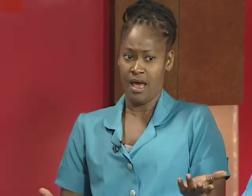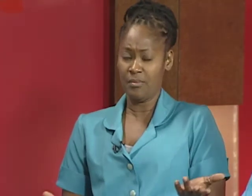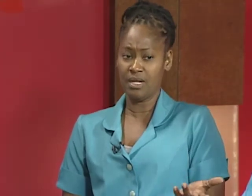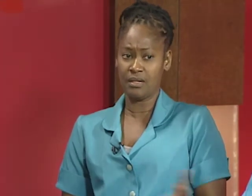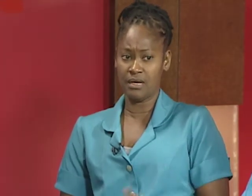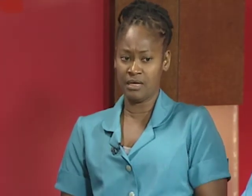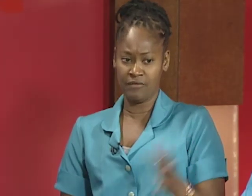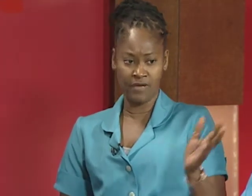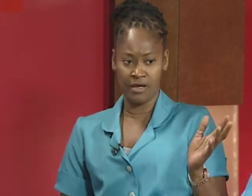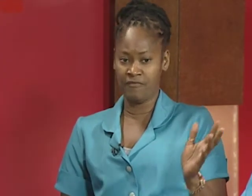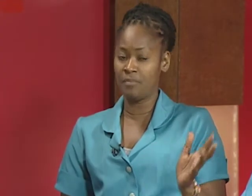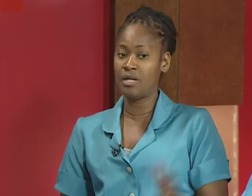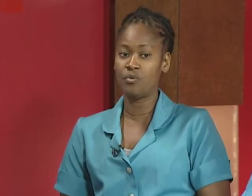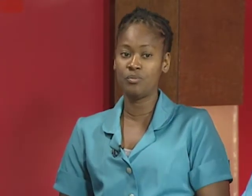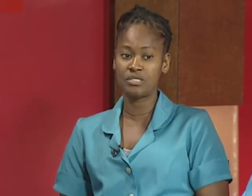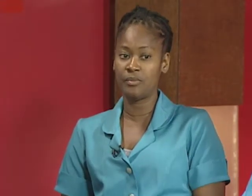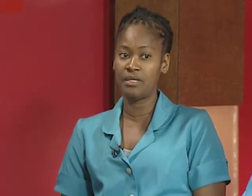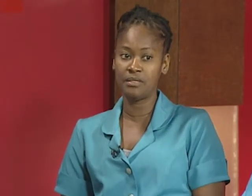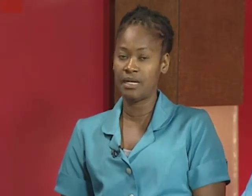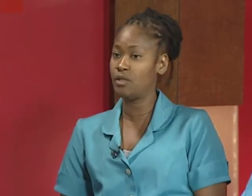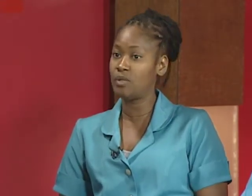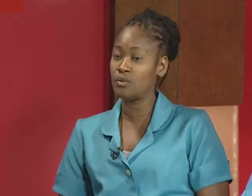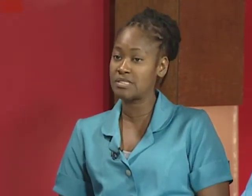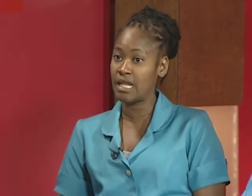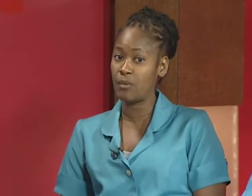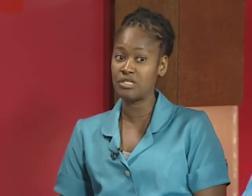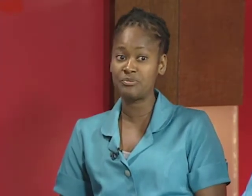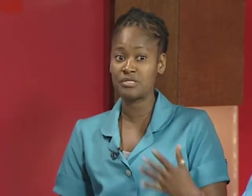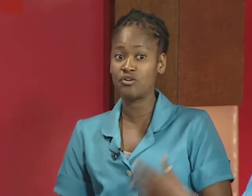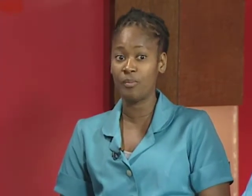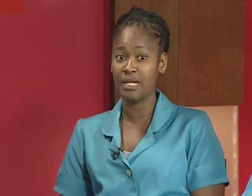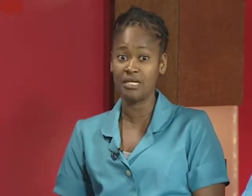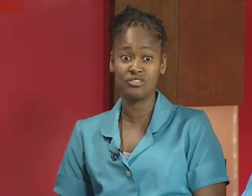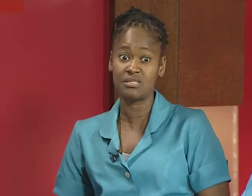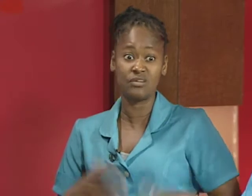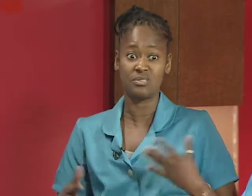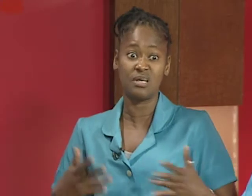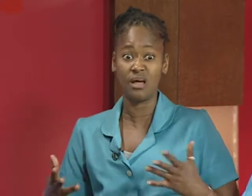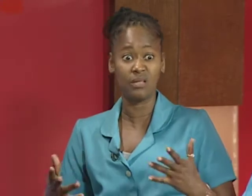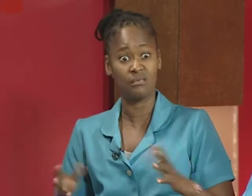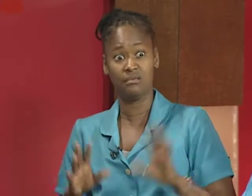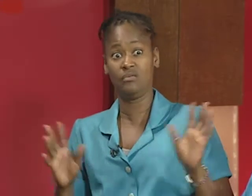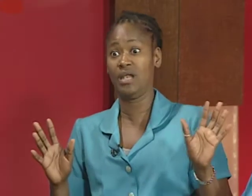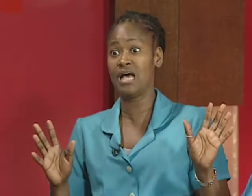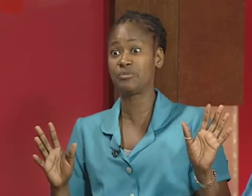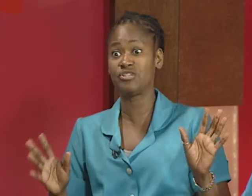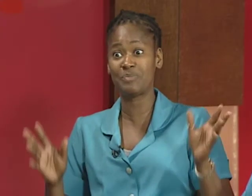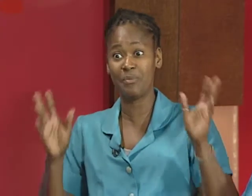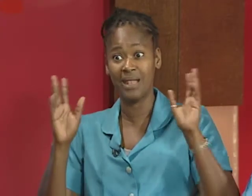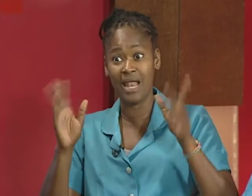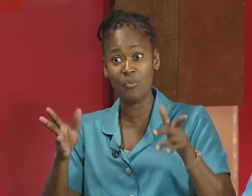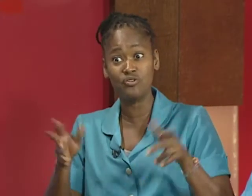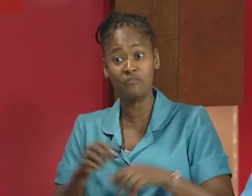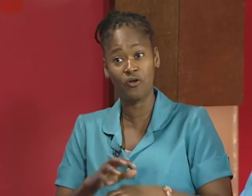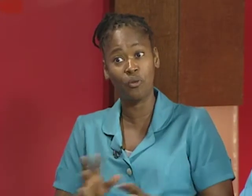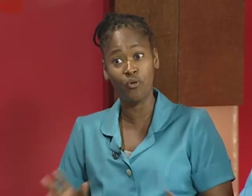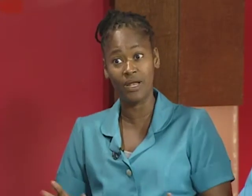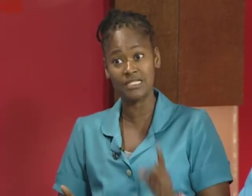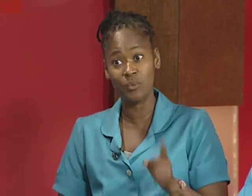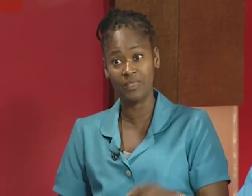i'm in a club if if i'm in a room with somebody and i do not know sign language this person come in and they just start to talk like you're last but just by body language you can figure out more or less what